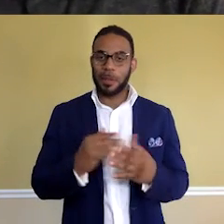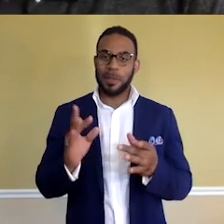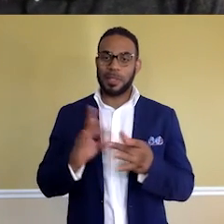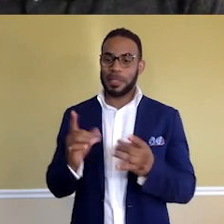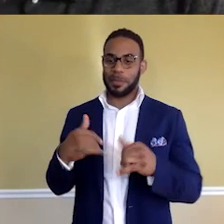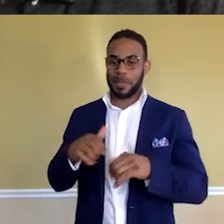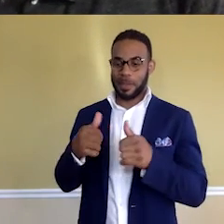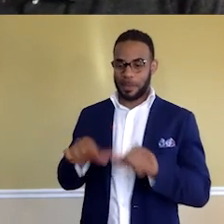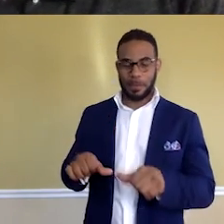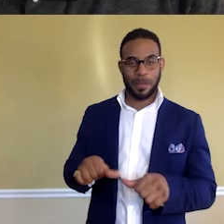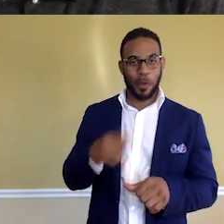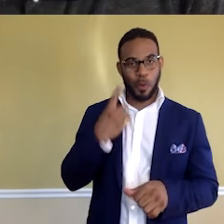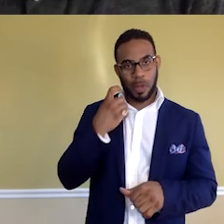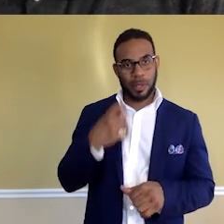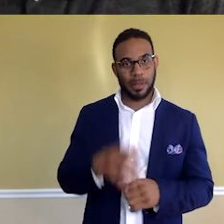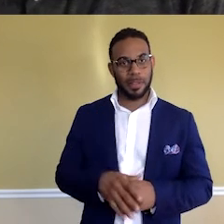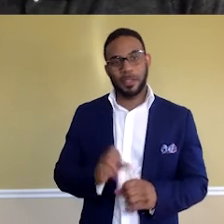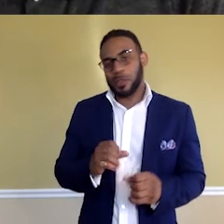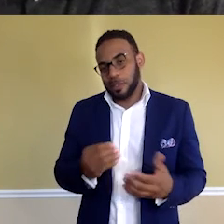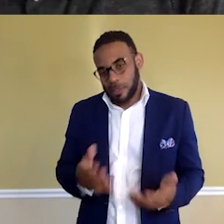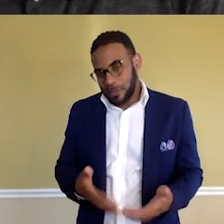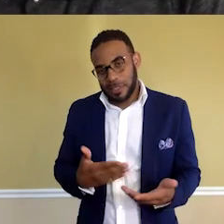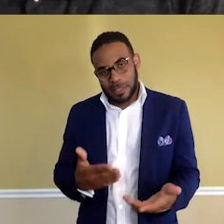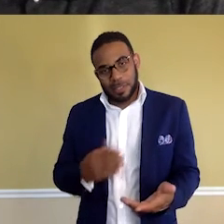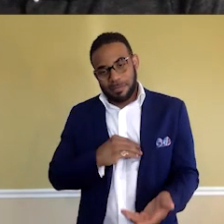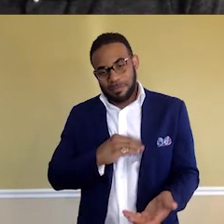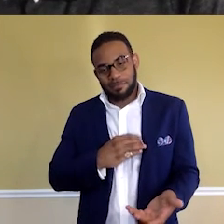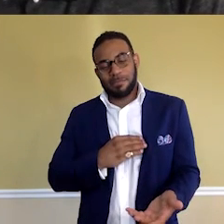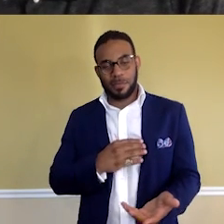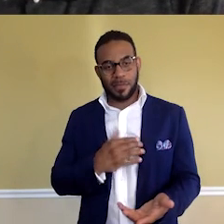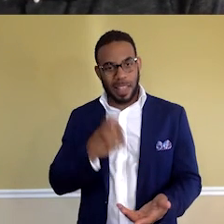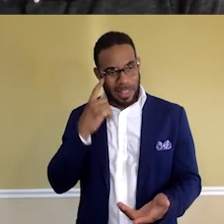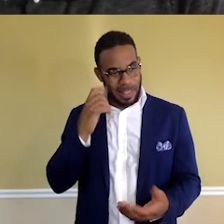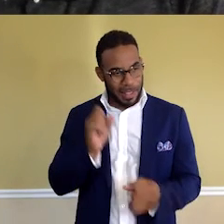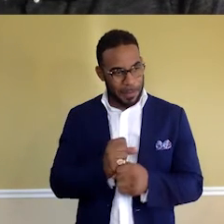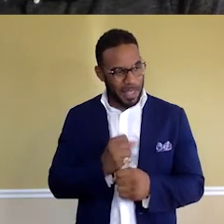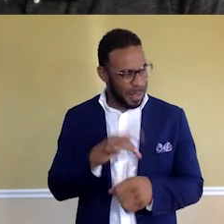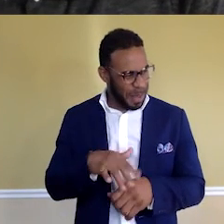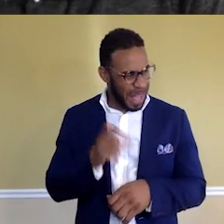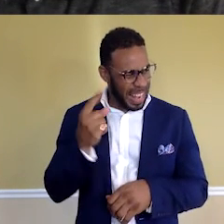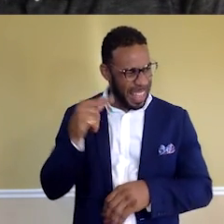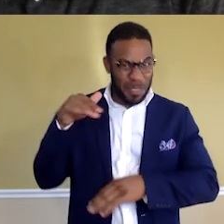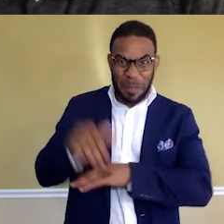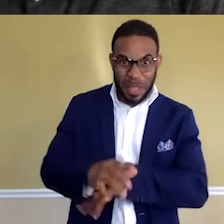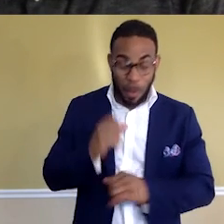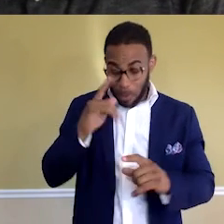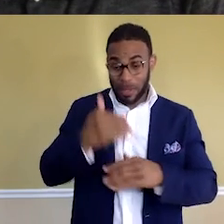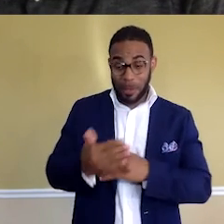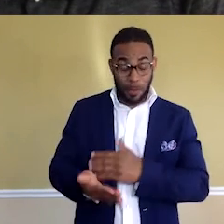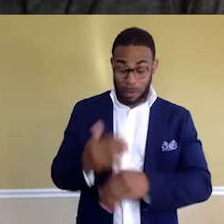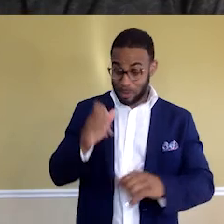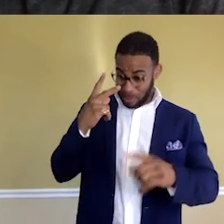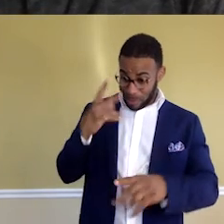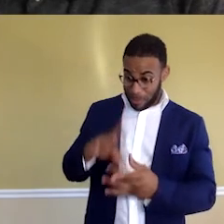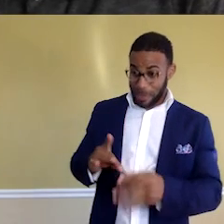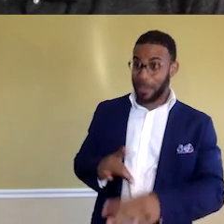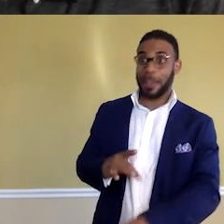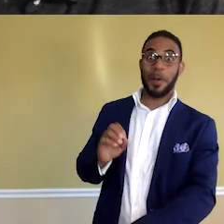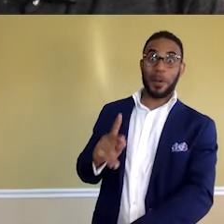also recently. It was midnight also. think probably 11 p.m. I woke up the next morning, and I saw the message. Like, she